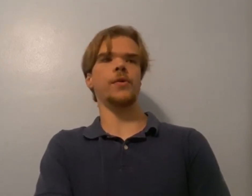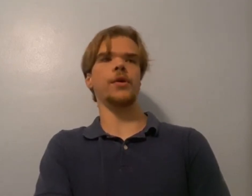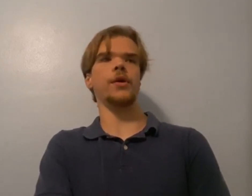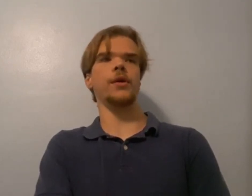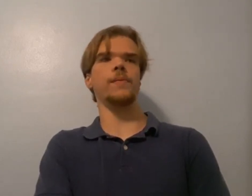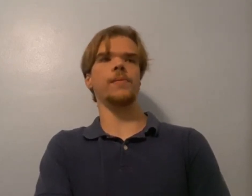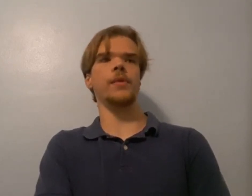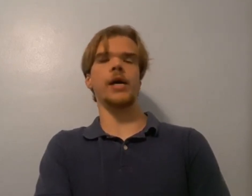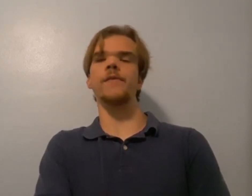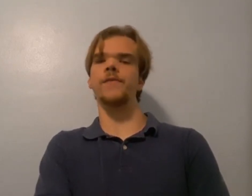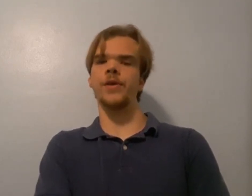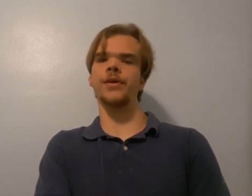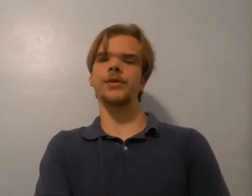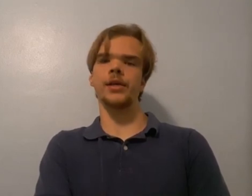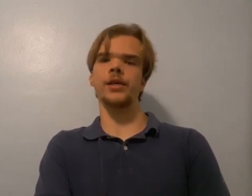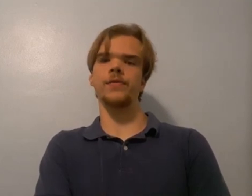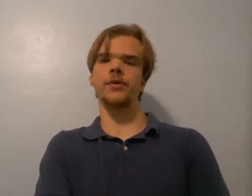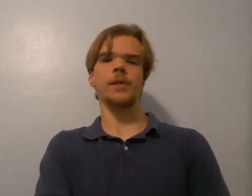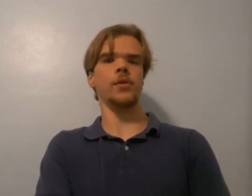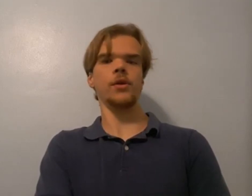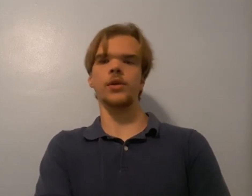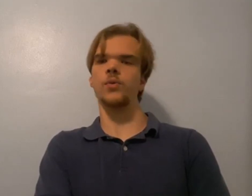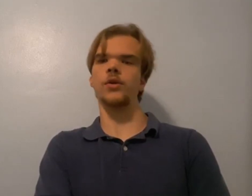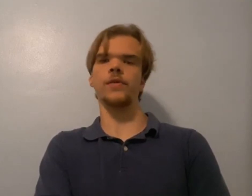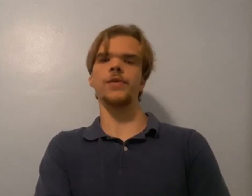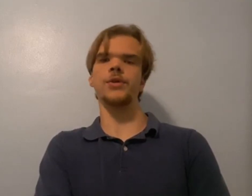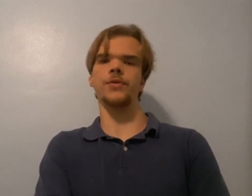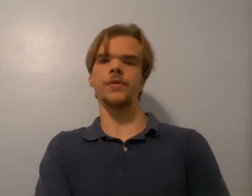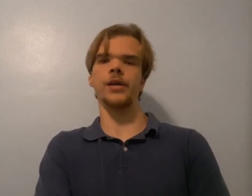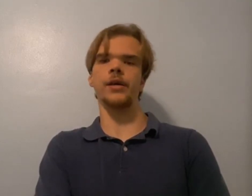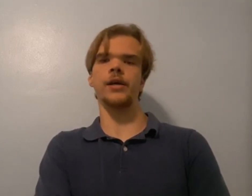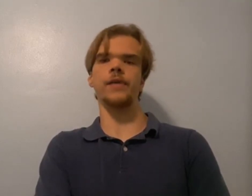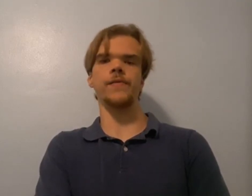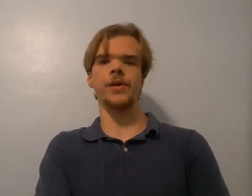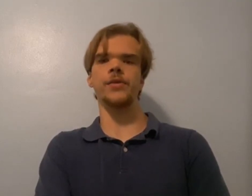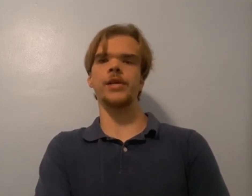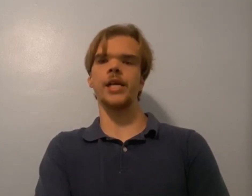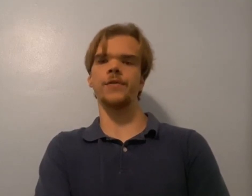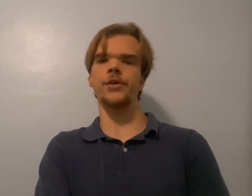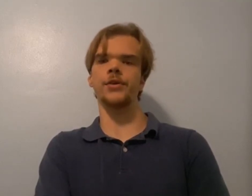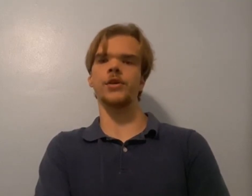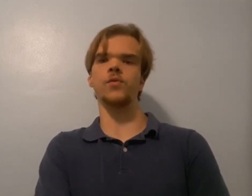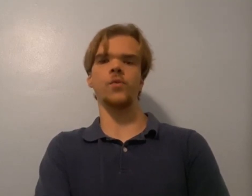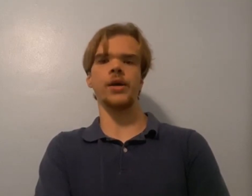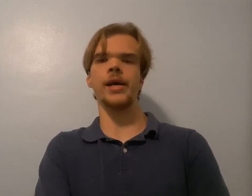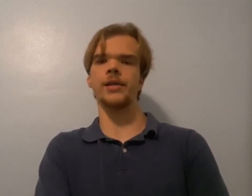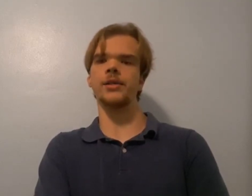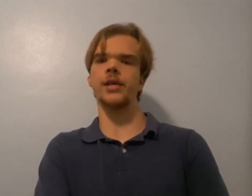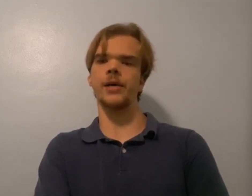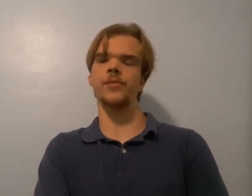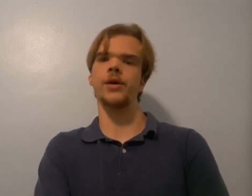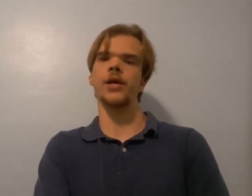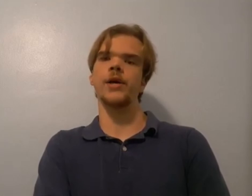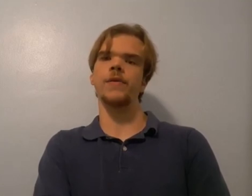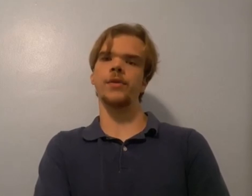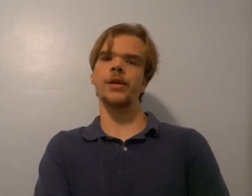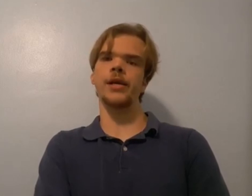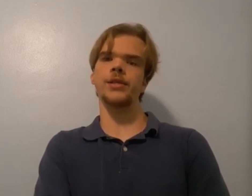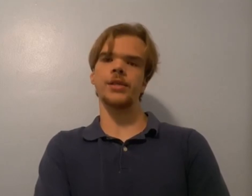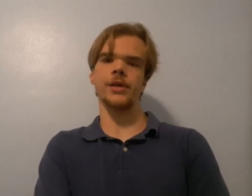the book. I'm very excited for it. I'm looking toward the future for that. I'm very envious of what has to come for the next